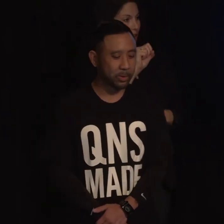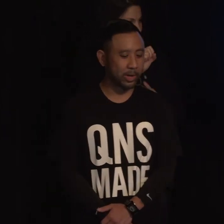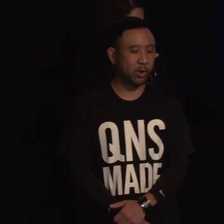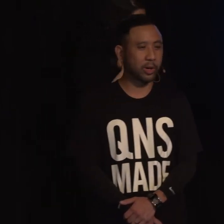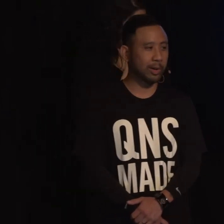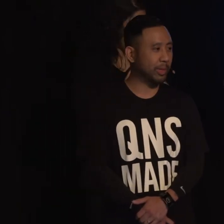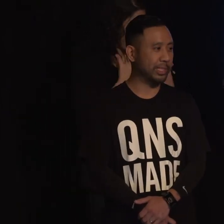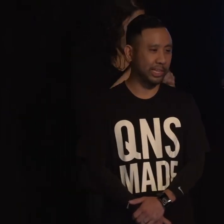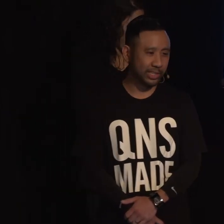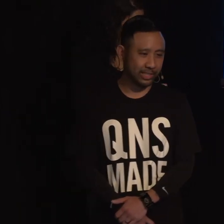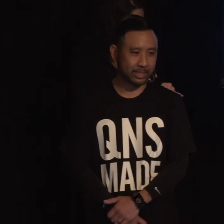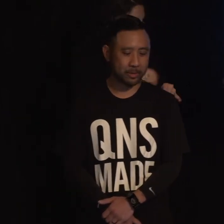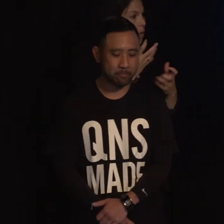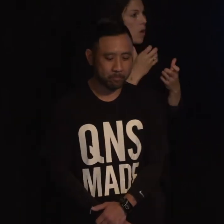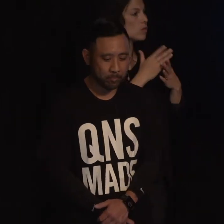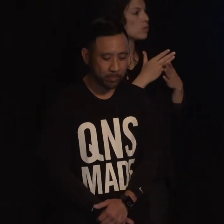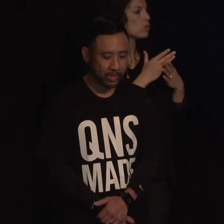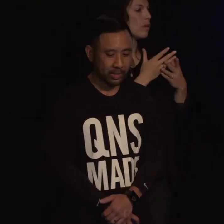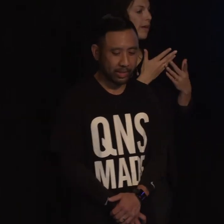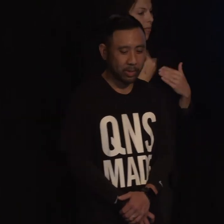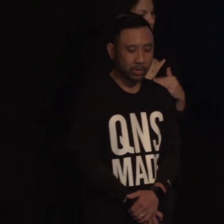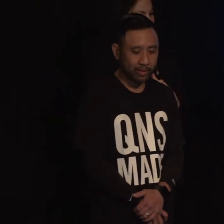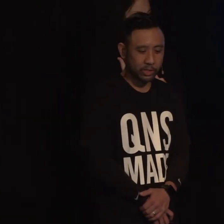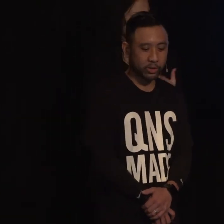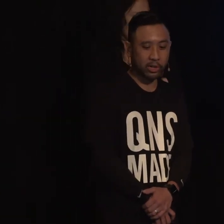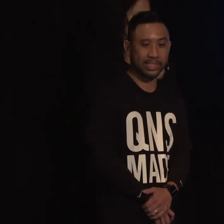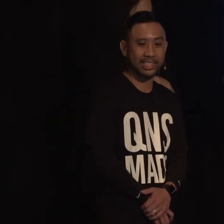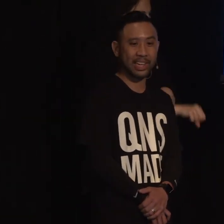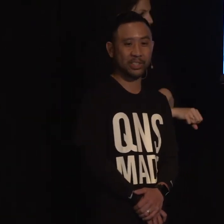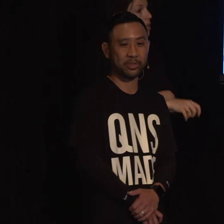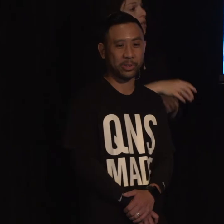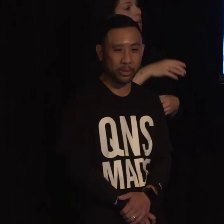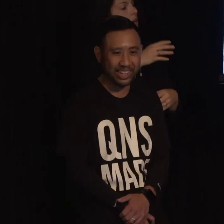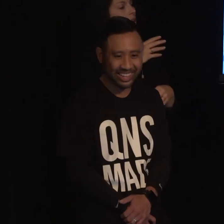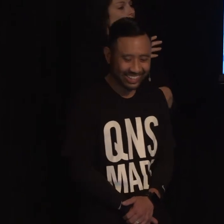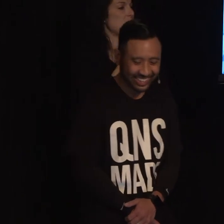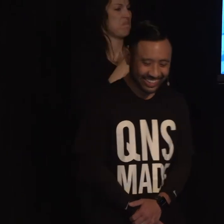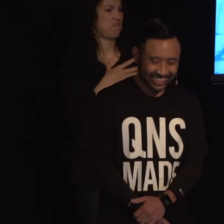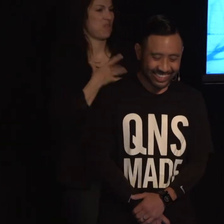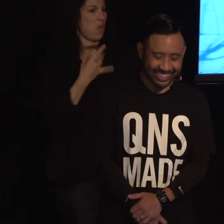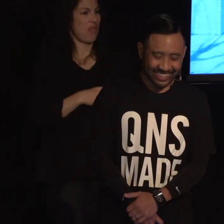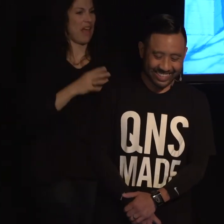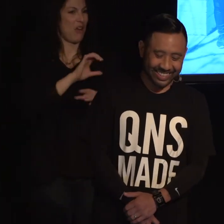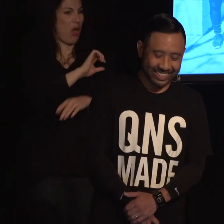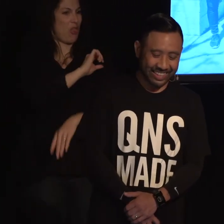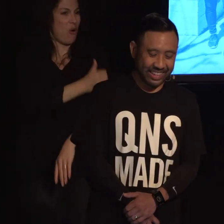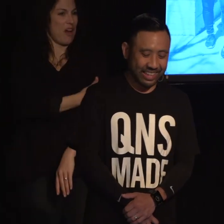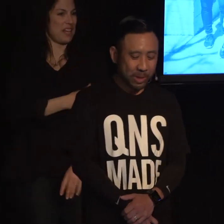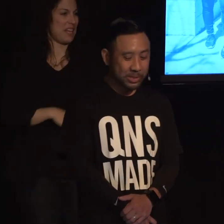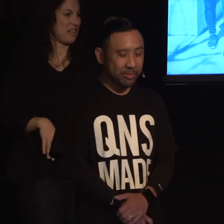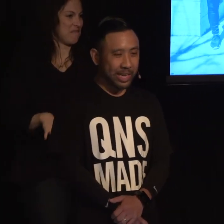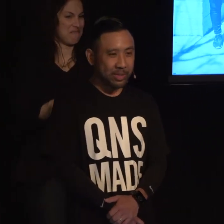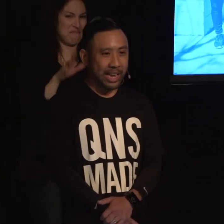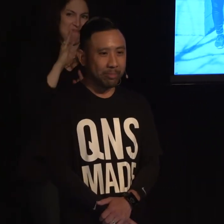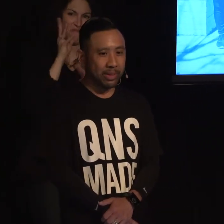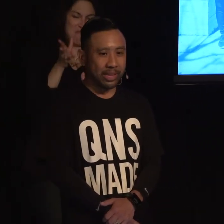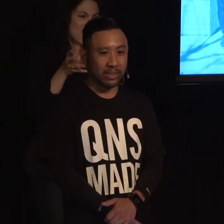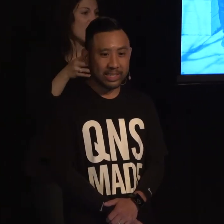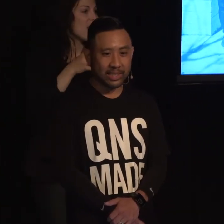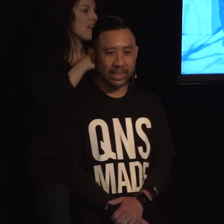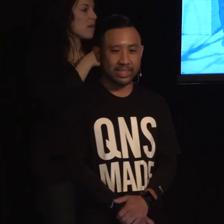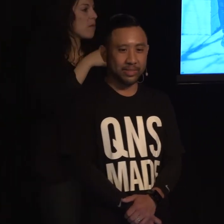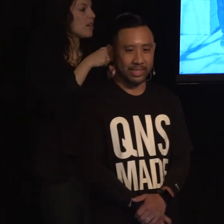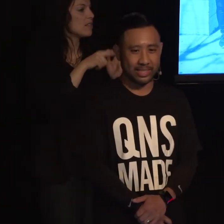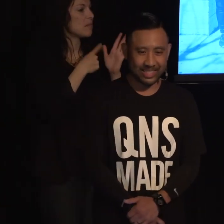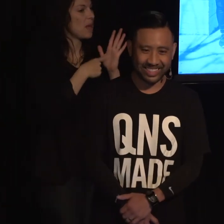they both want to overcome limitations they both have a strong distaste for authority and they both sometimes dabble